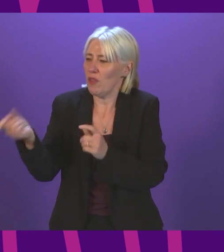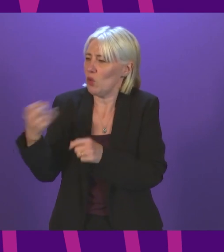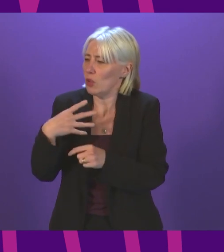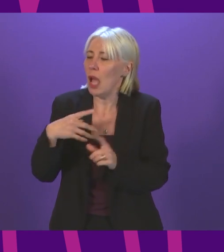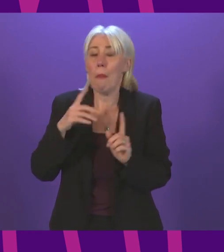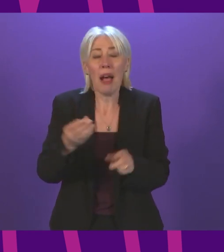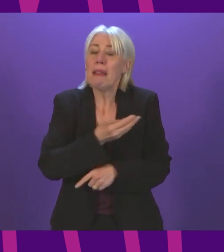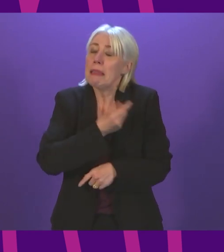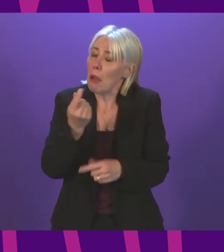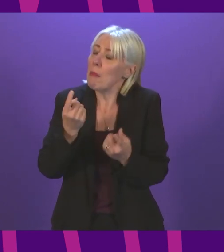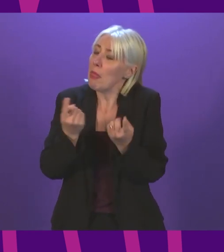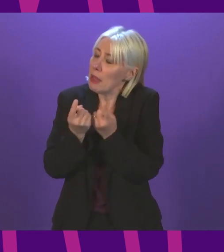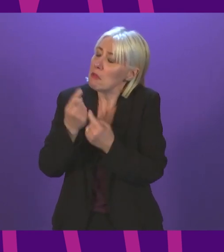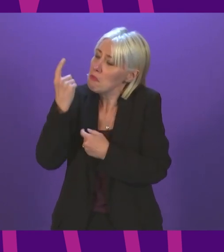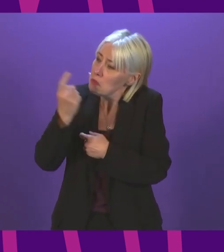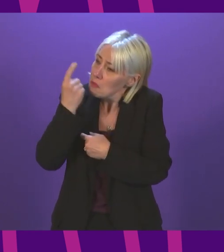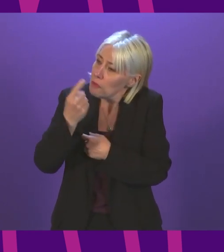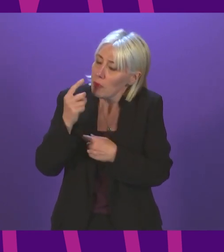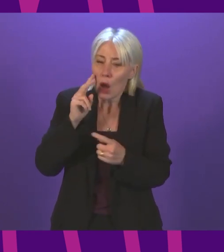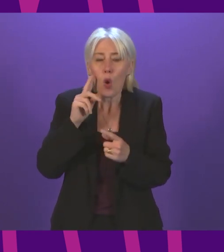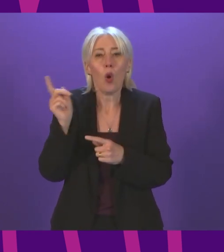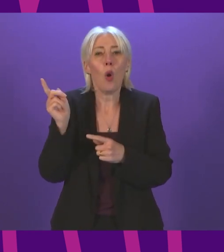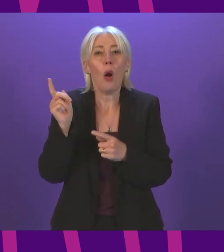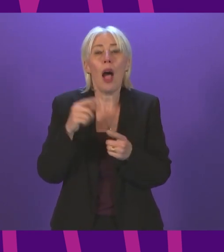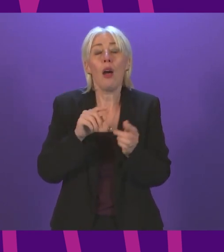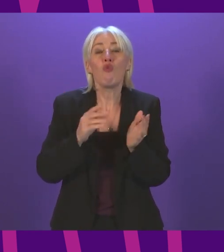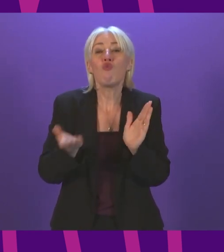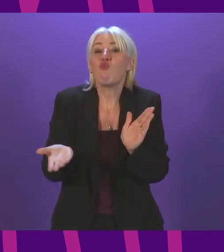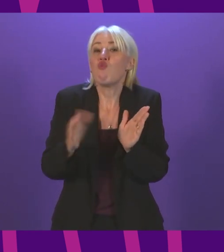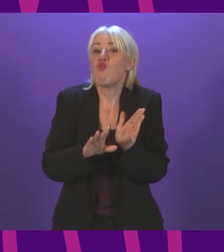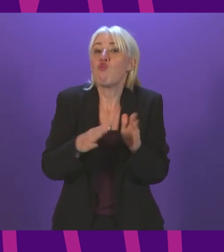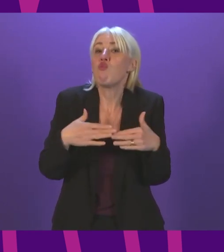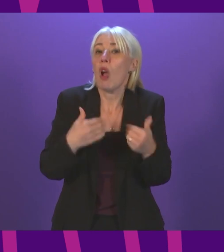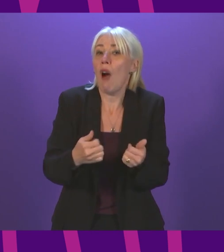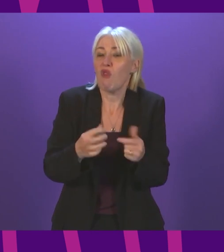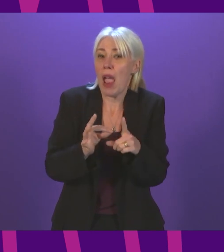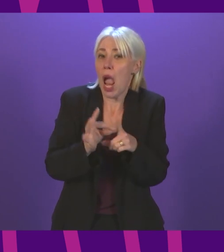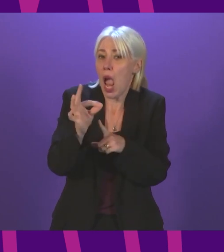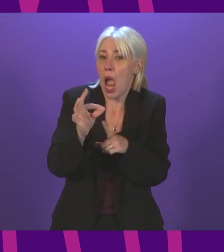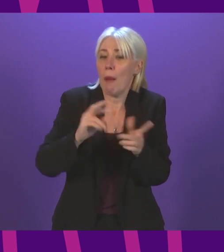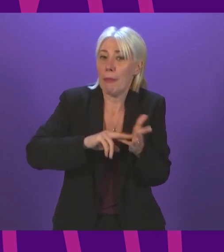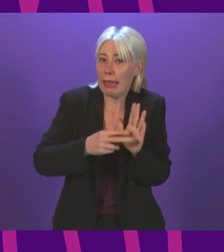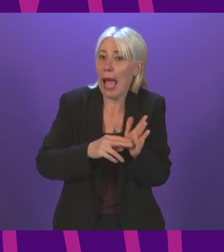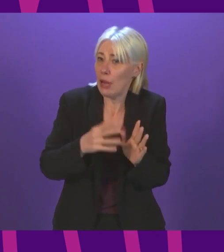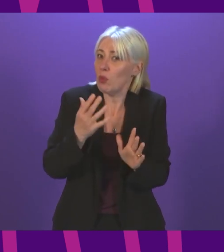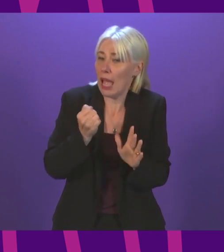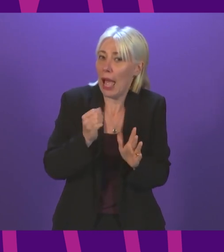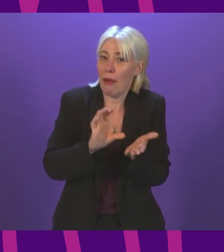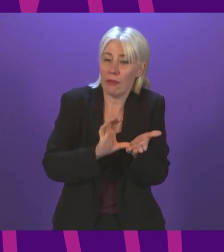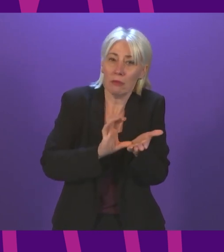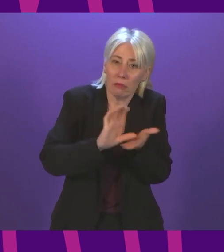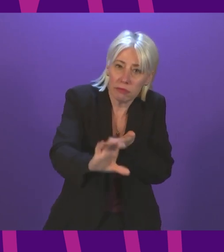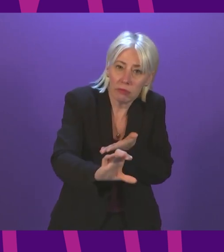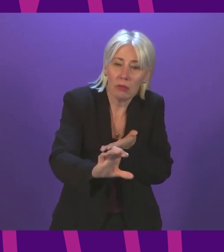consideration. I will revert back to the member. Our recovery plan, of course, is already underway, backed by a billion pounds of